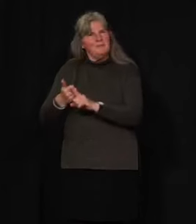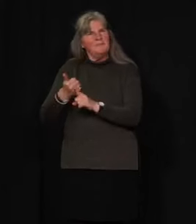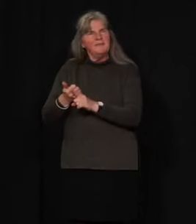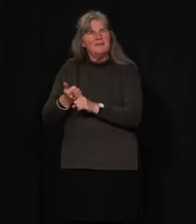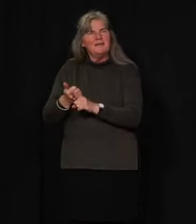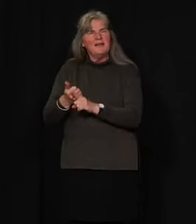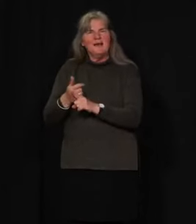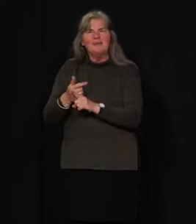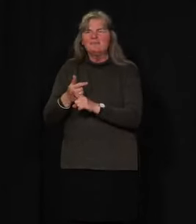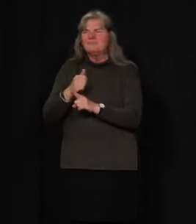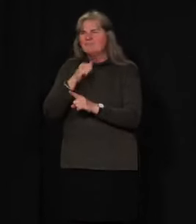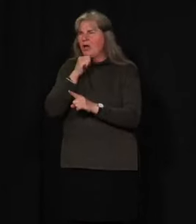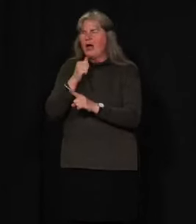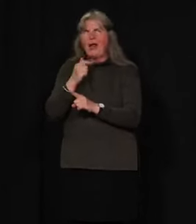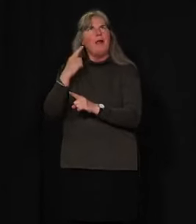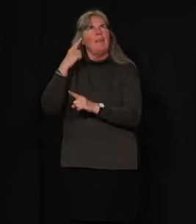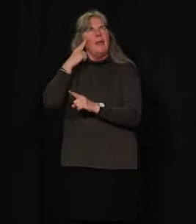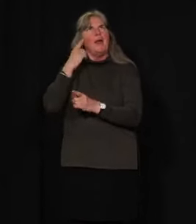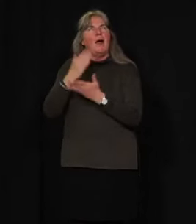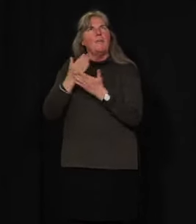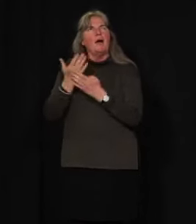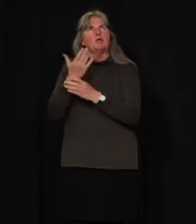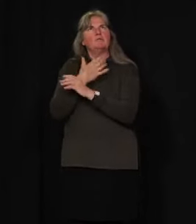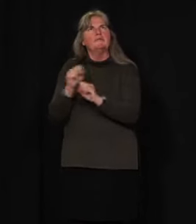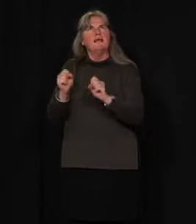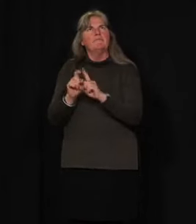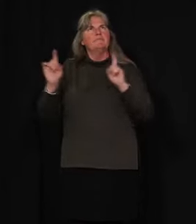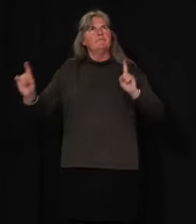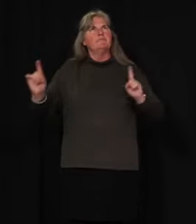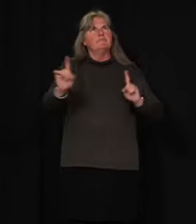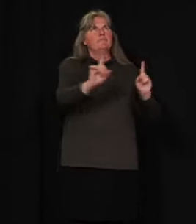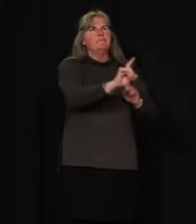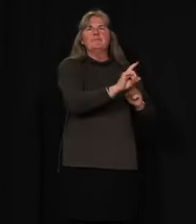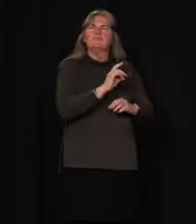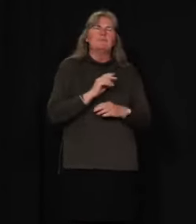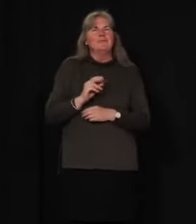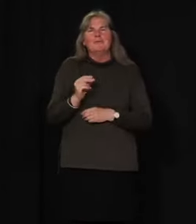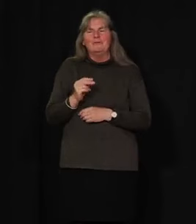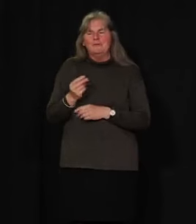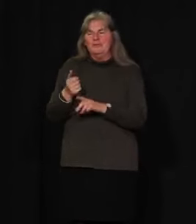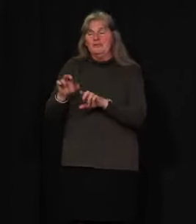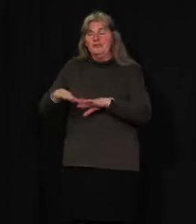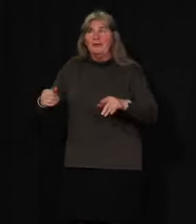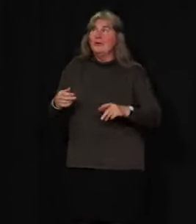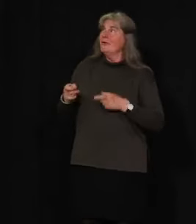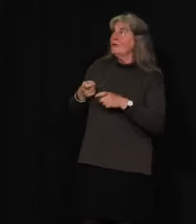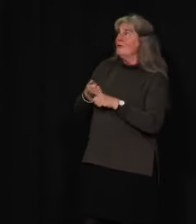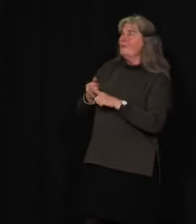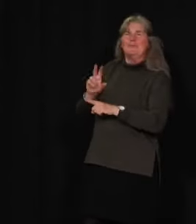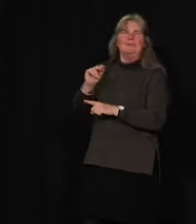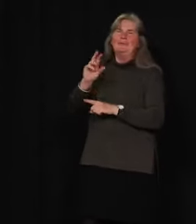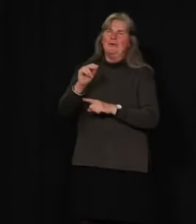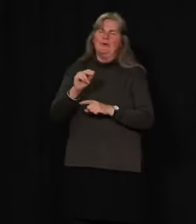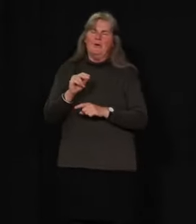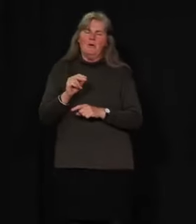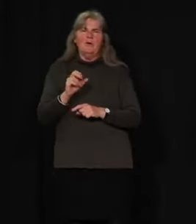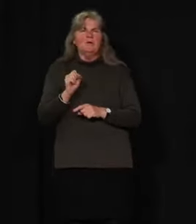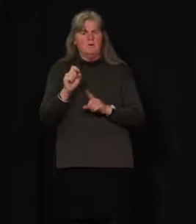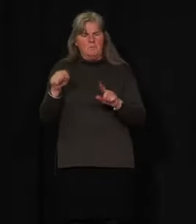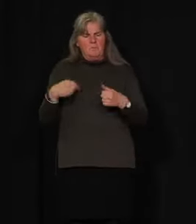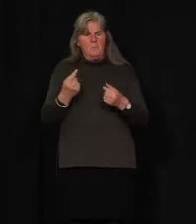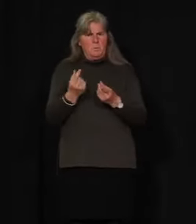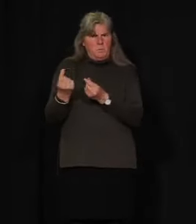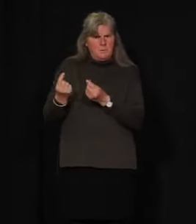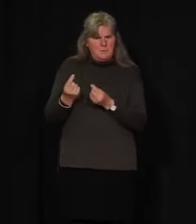cannot safe space in the traditional way that we think of it as being two meters apart. So the solution around that is